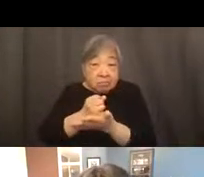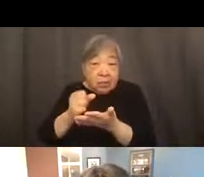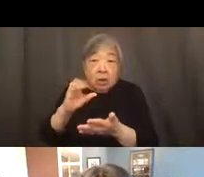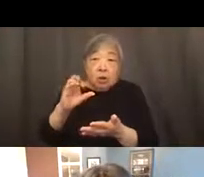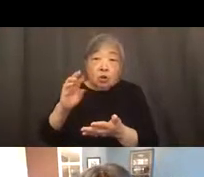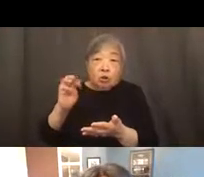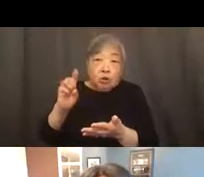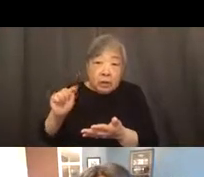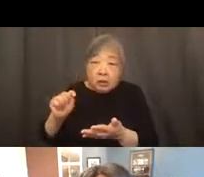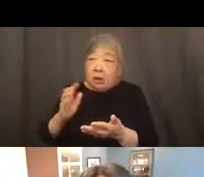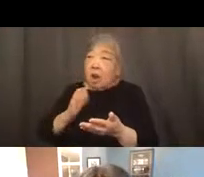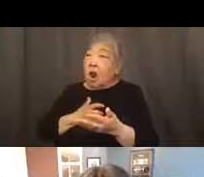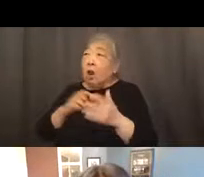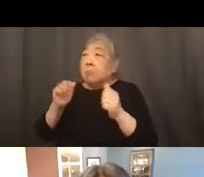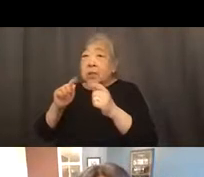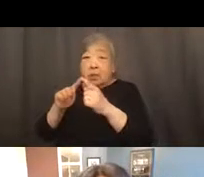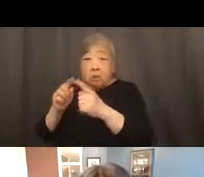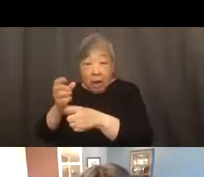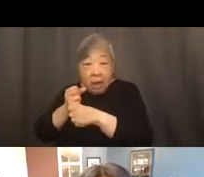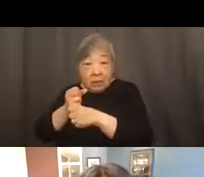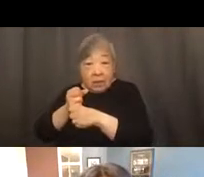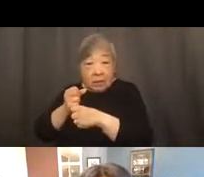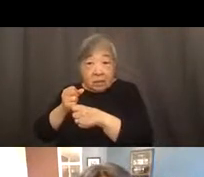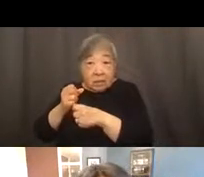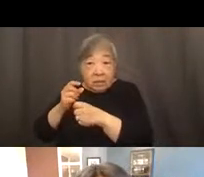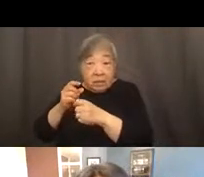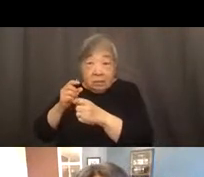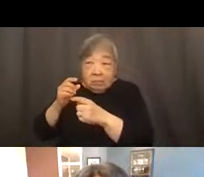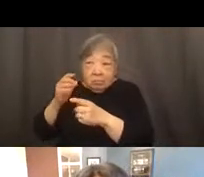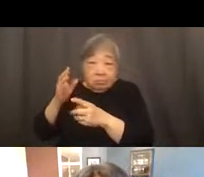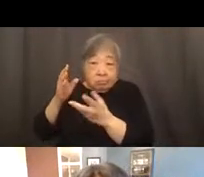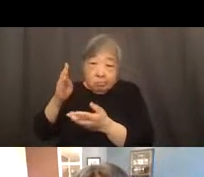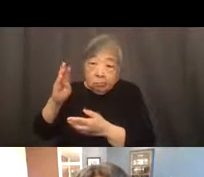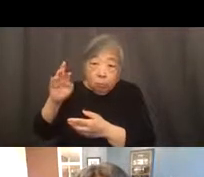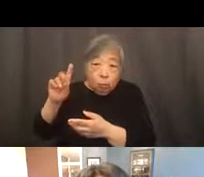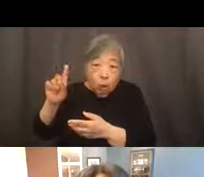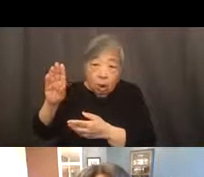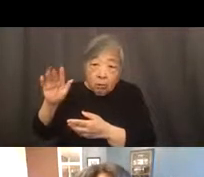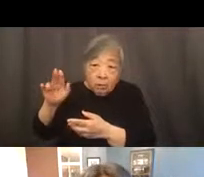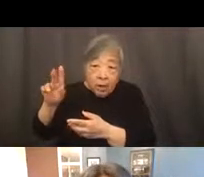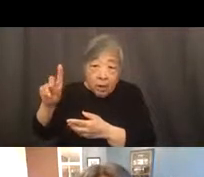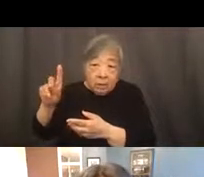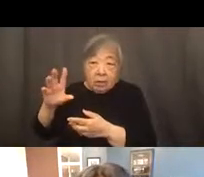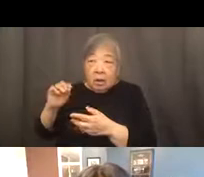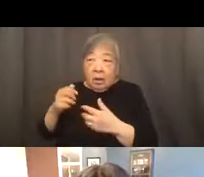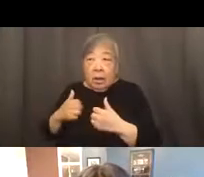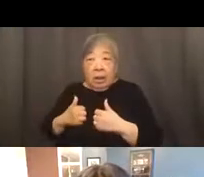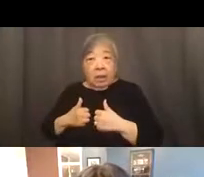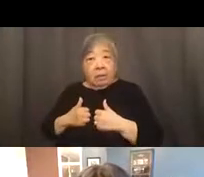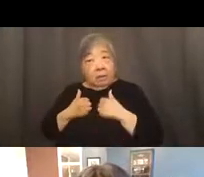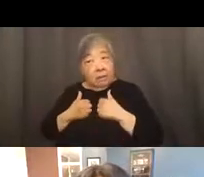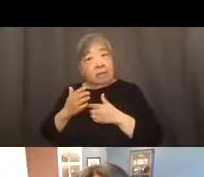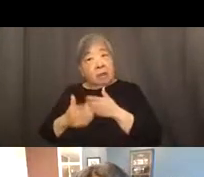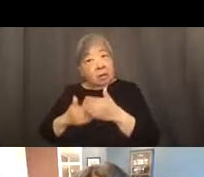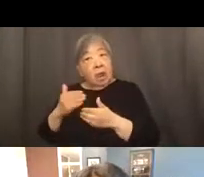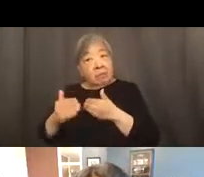broadband and live a life that, you know, that is as undisrupted as it can